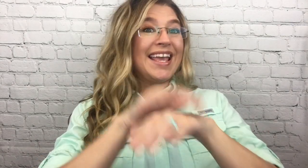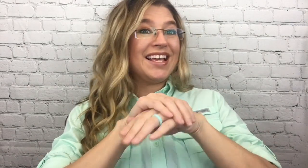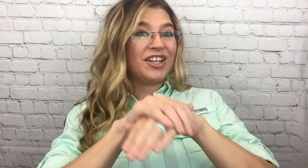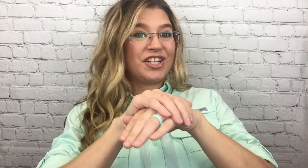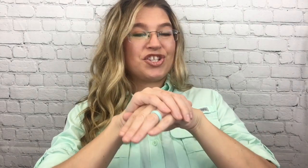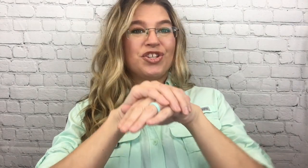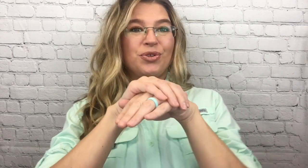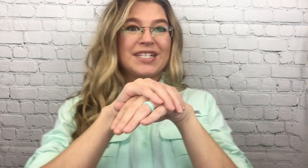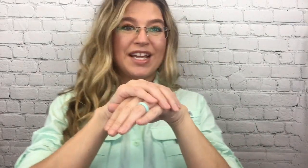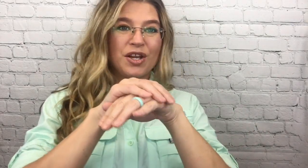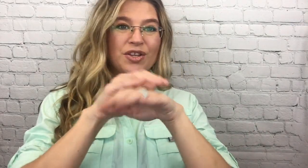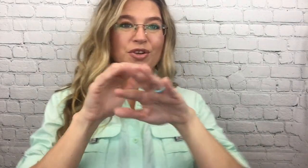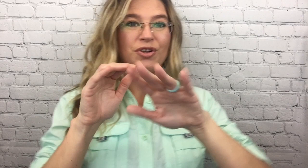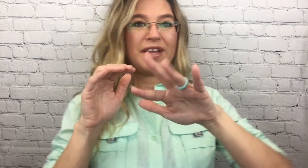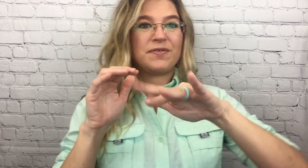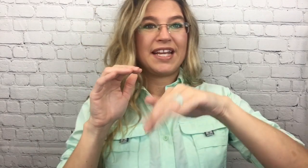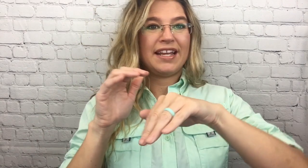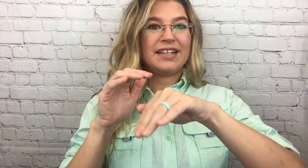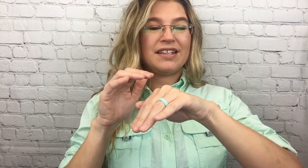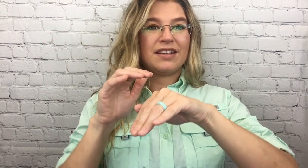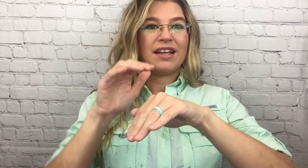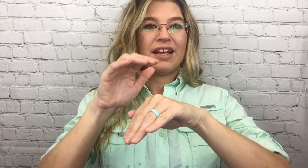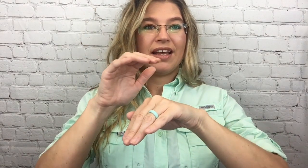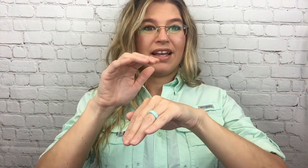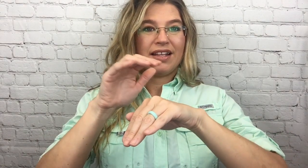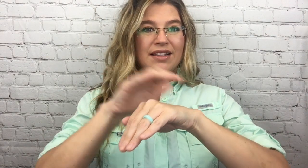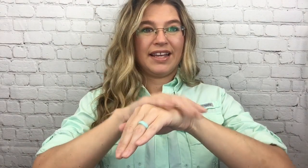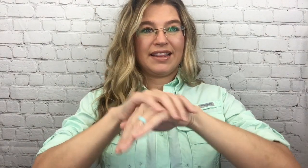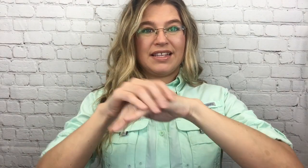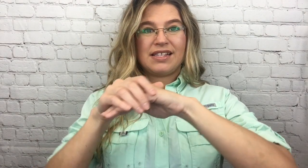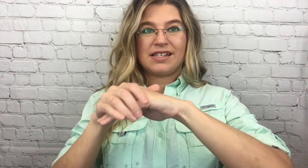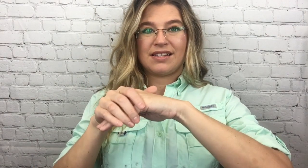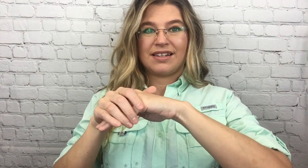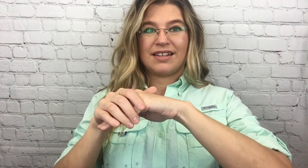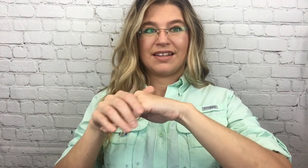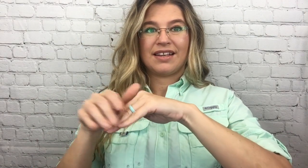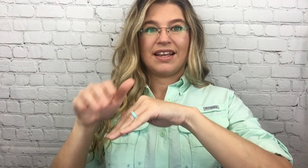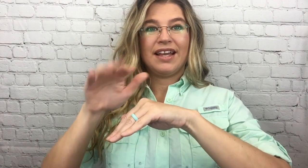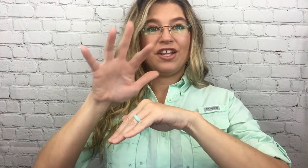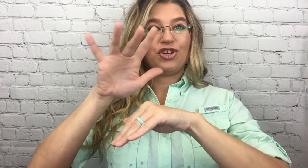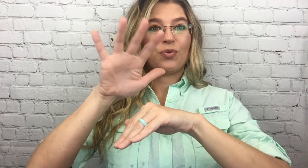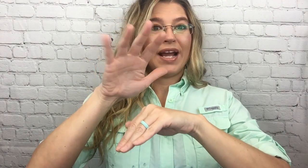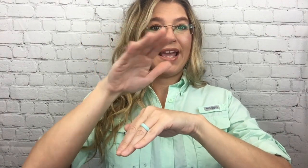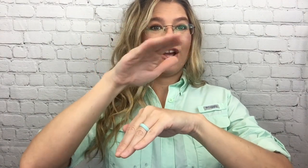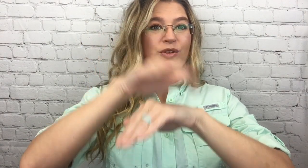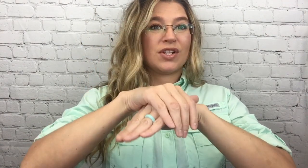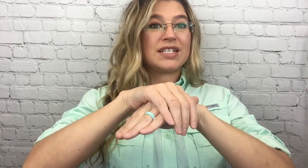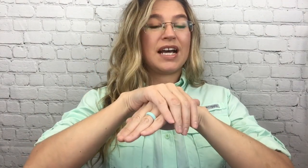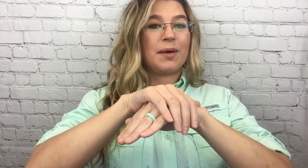English, you will take your left hand like this and then your right hand goes on top.